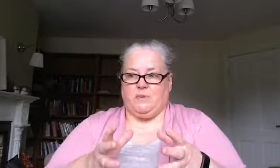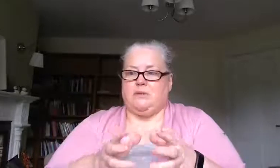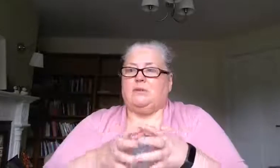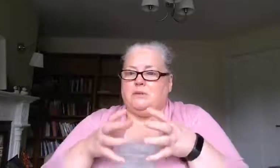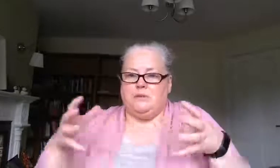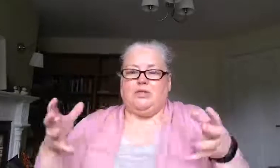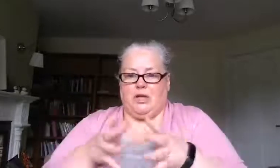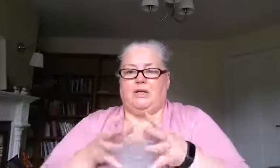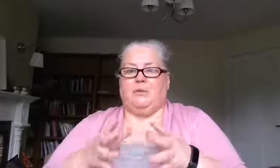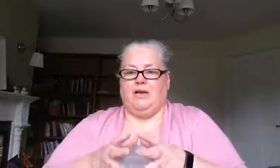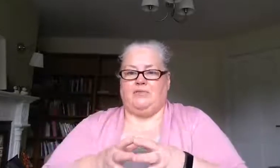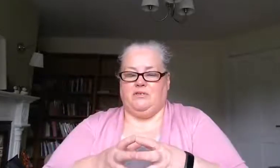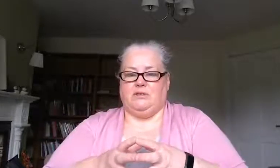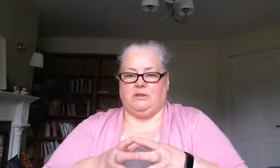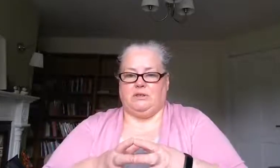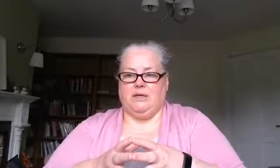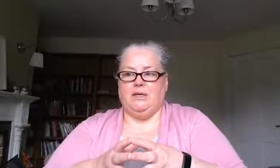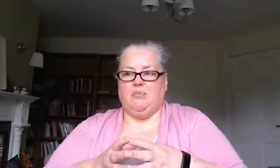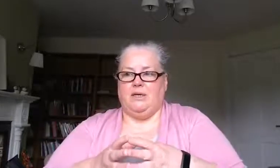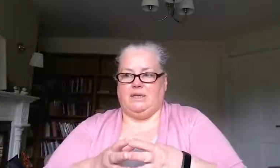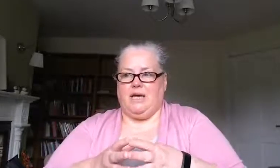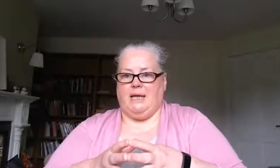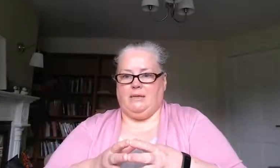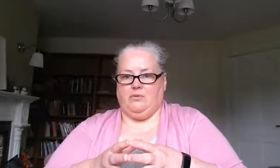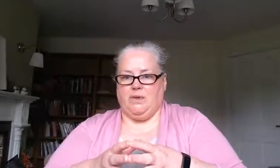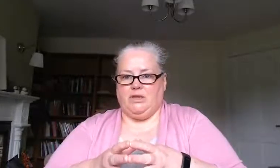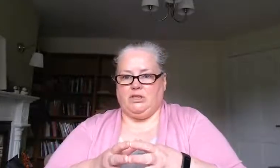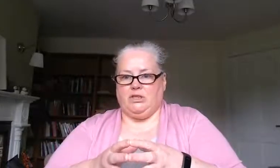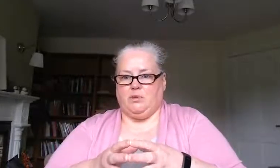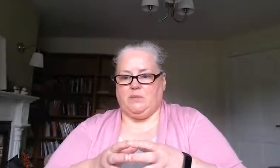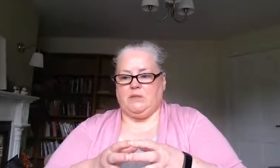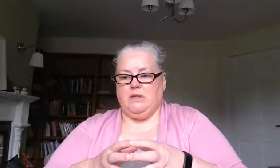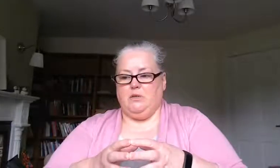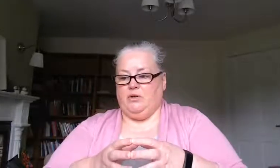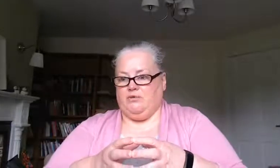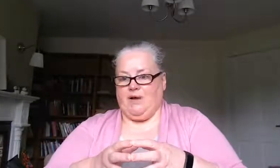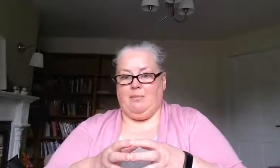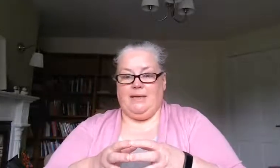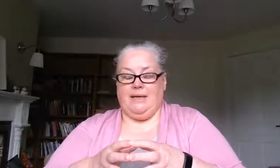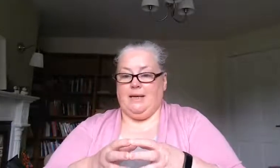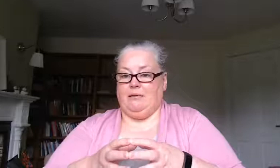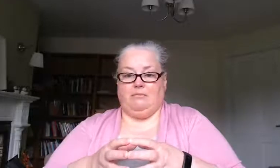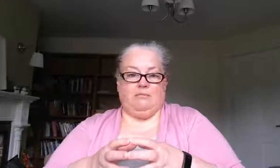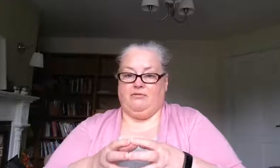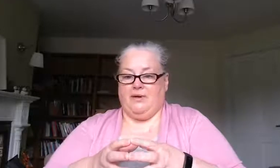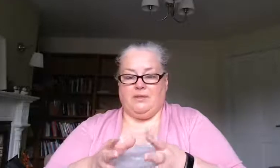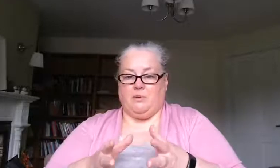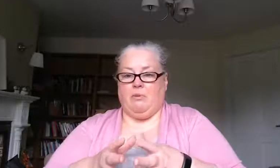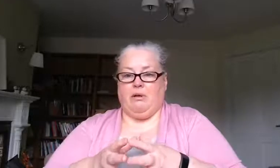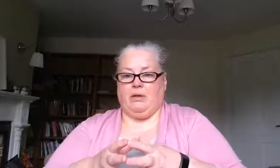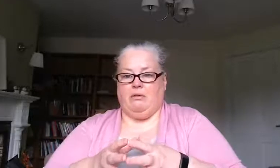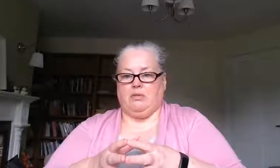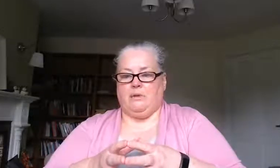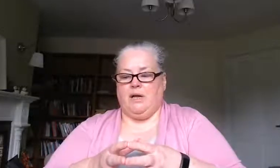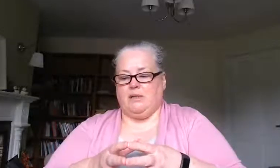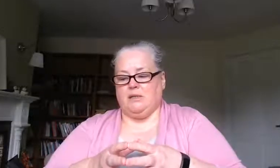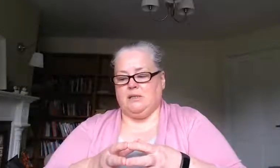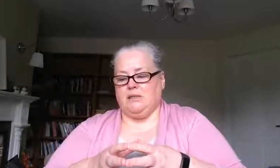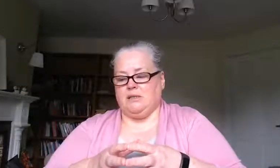does the child will have difficulty maintaining relationships with family and friends are probably going to be non-existent